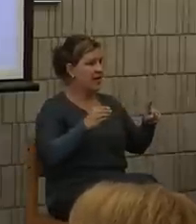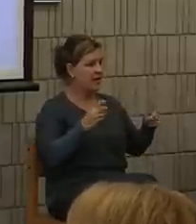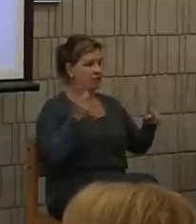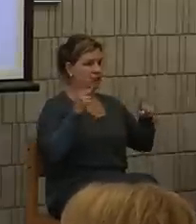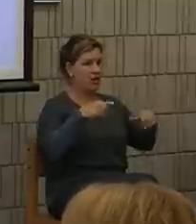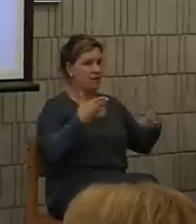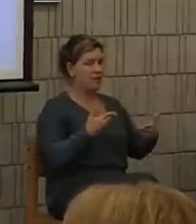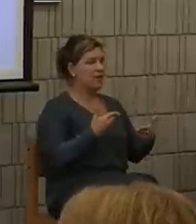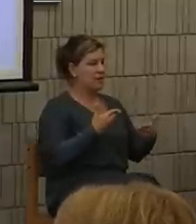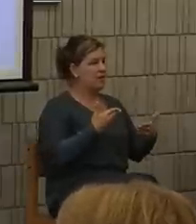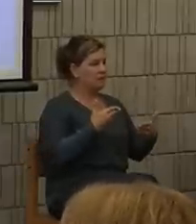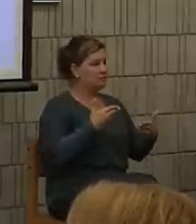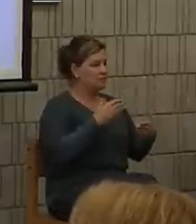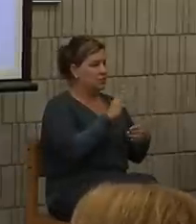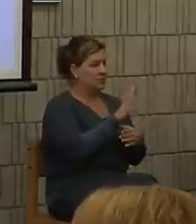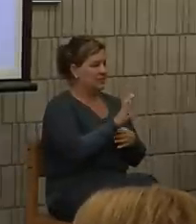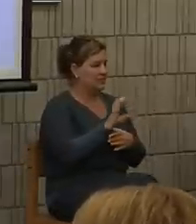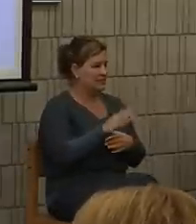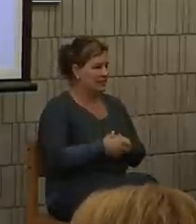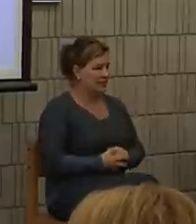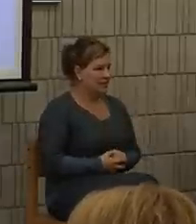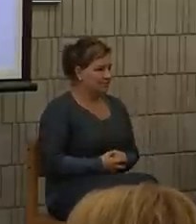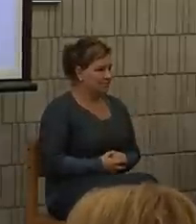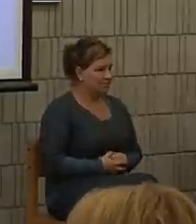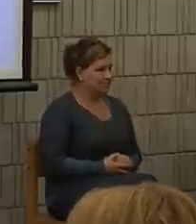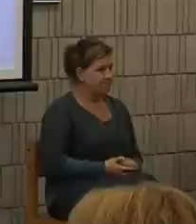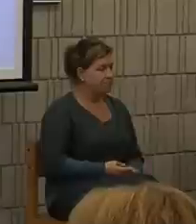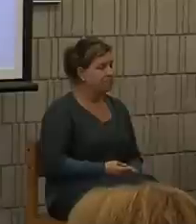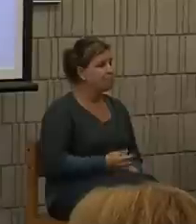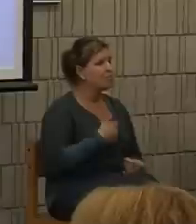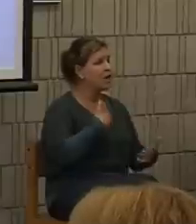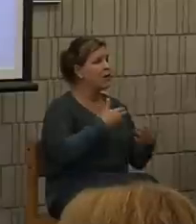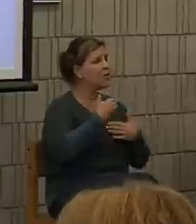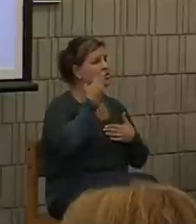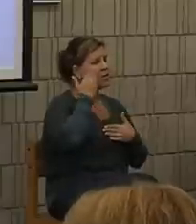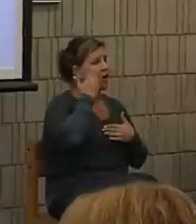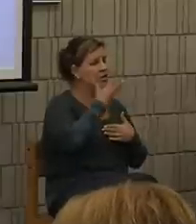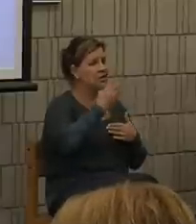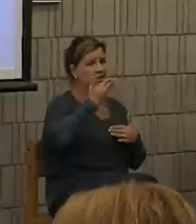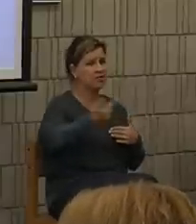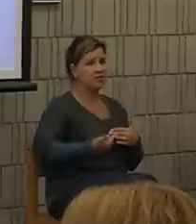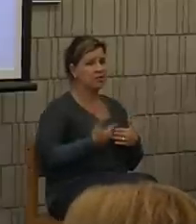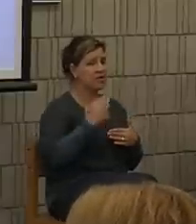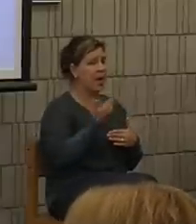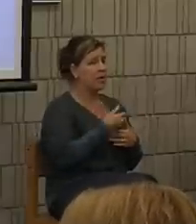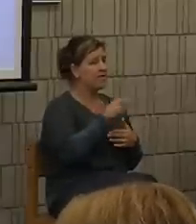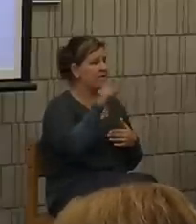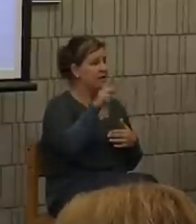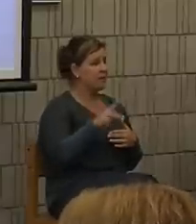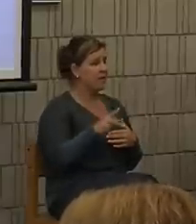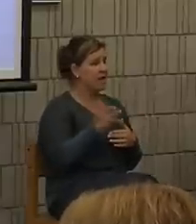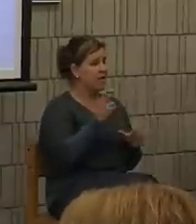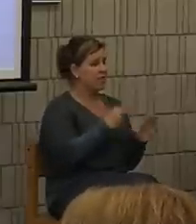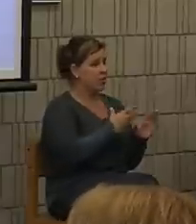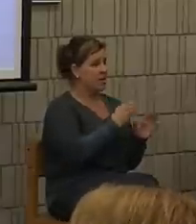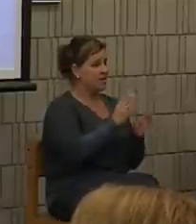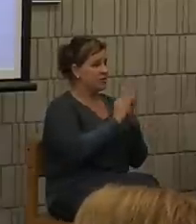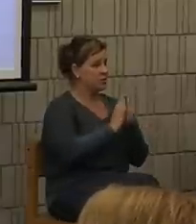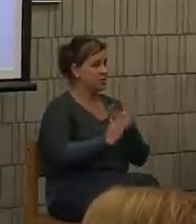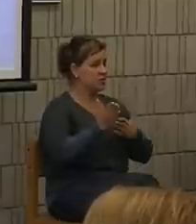To start off the event, I'd like to acknowledge and introduce our Vice President of Involvement in Student Services, Steve Oza.